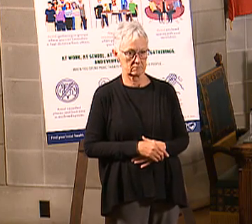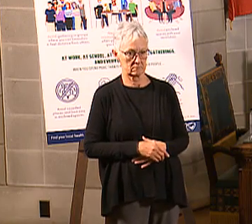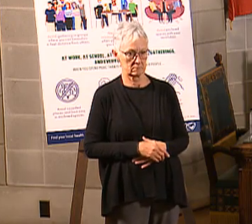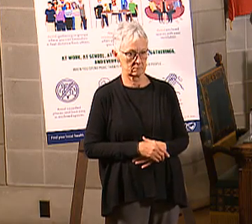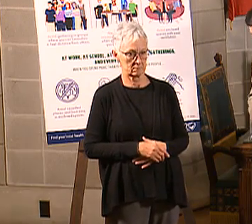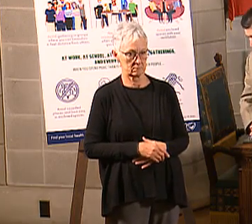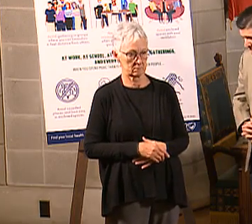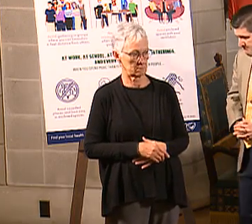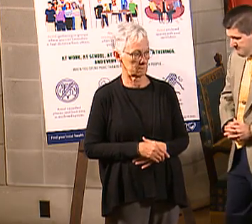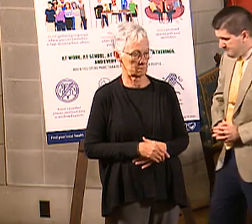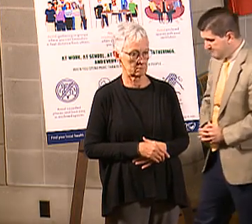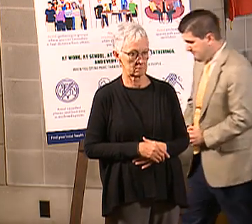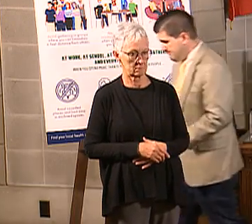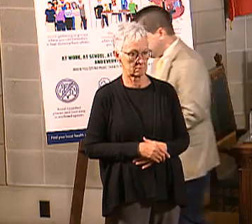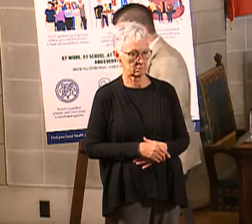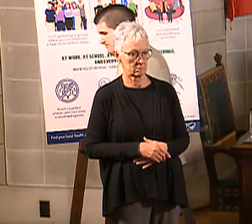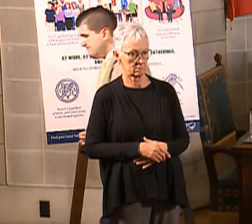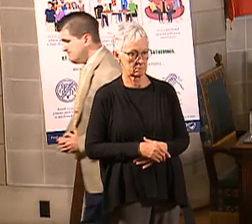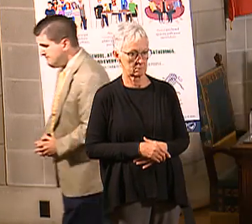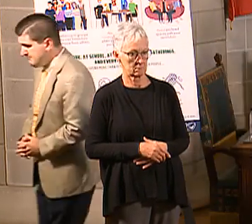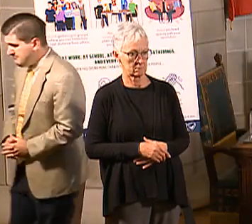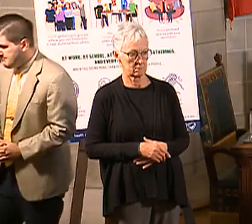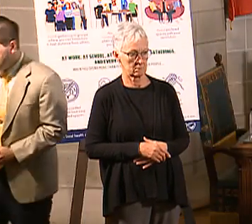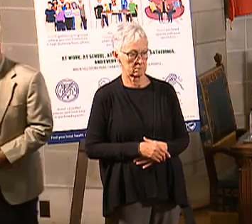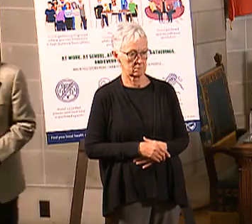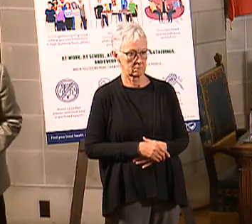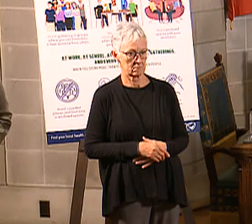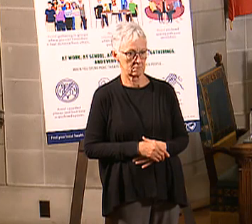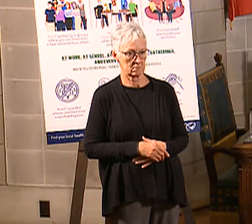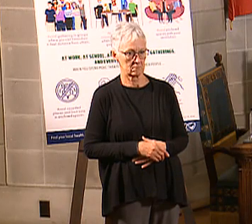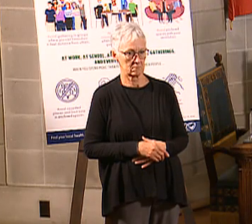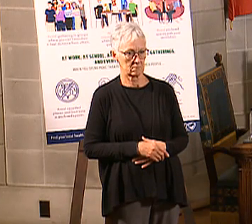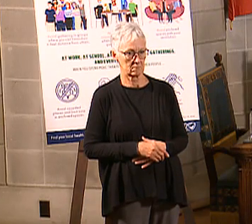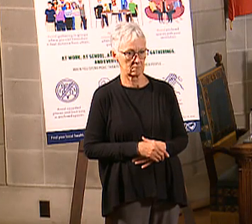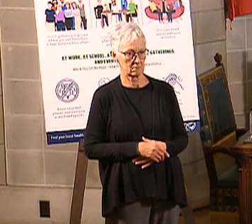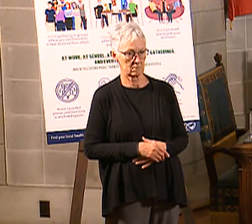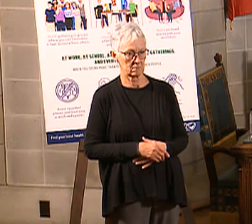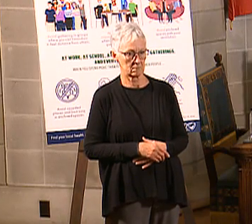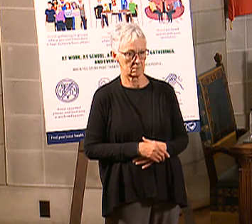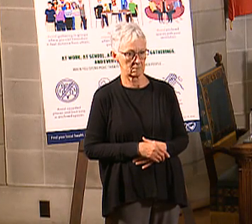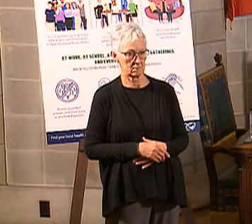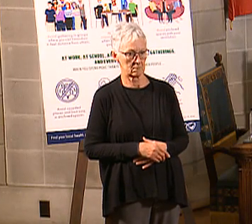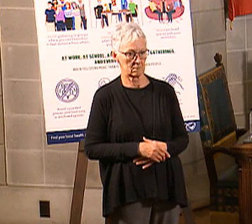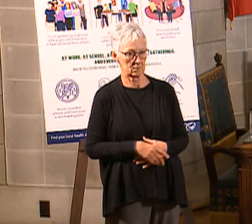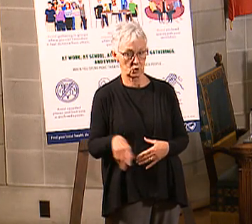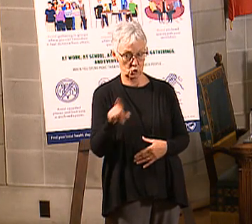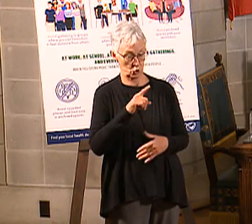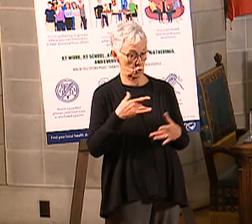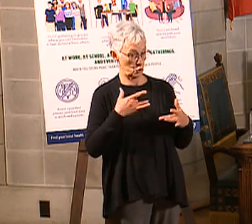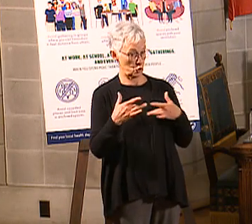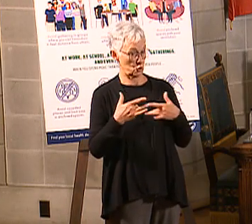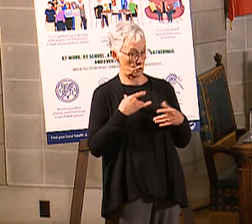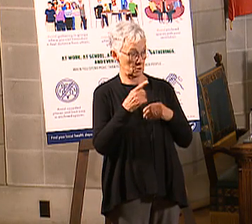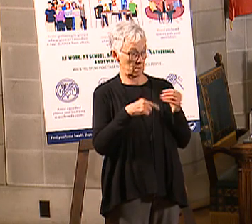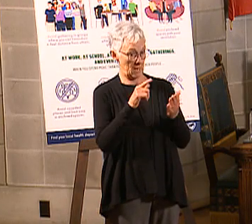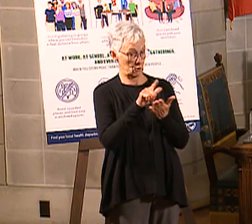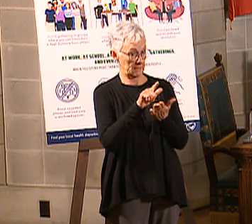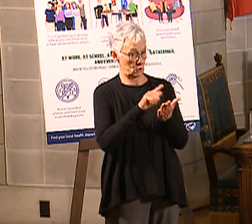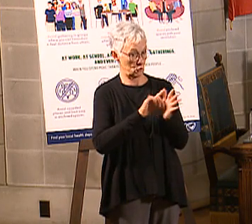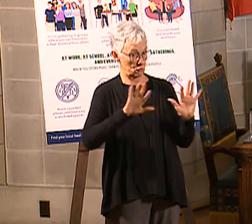Are you concerned about a legal challenge to this?